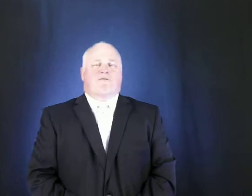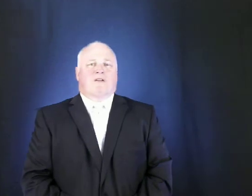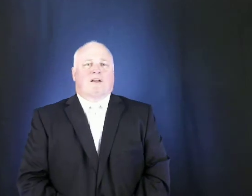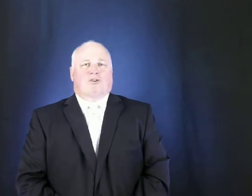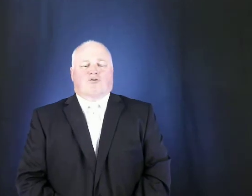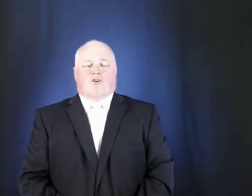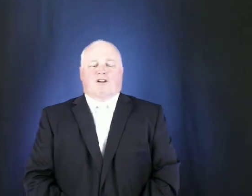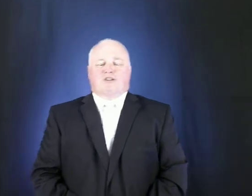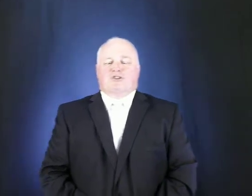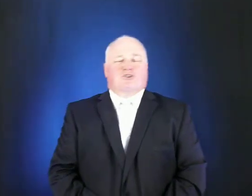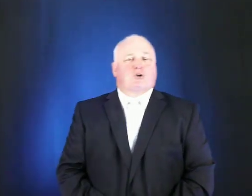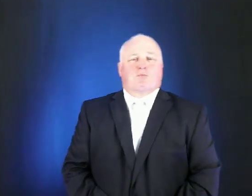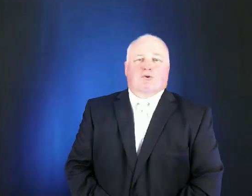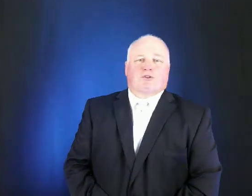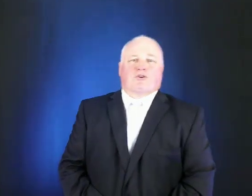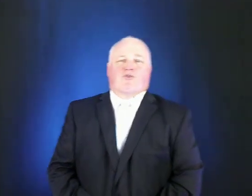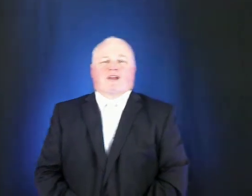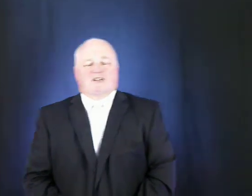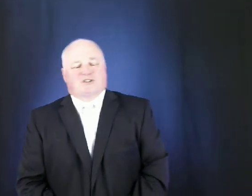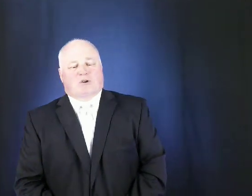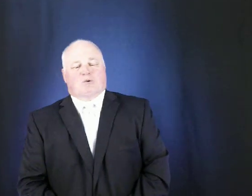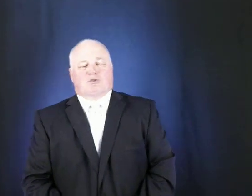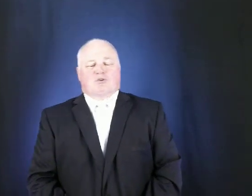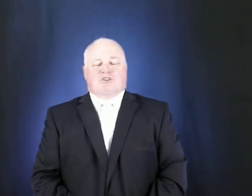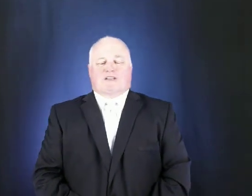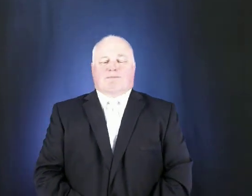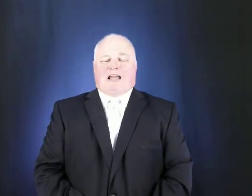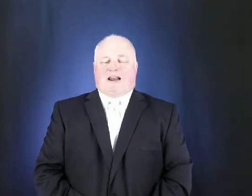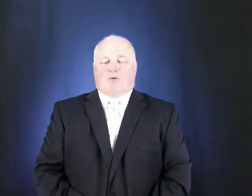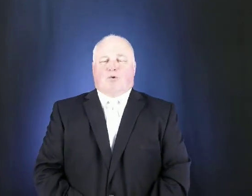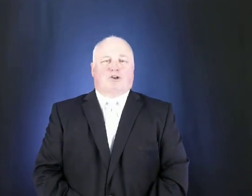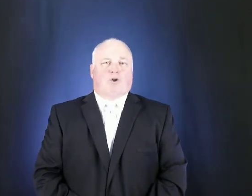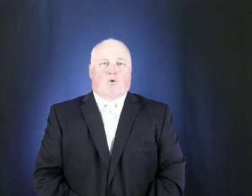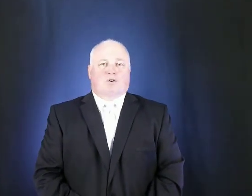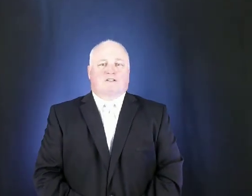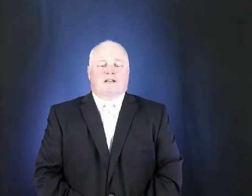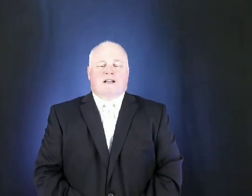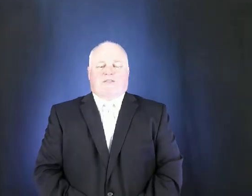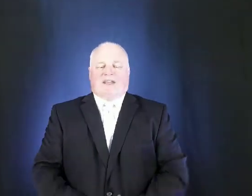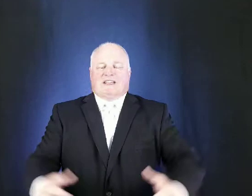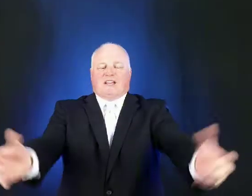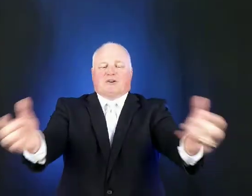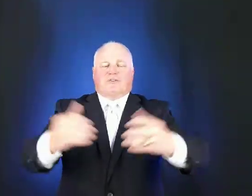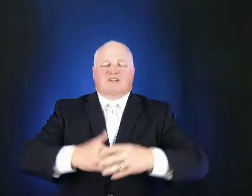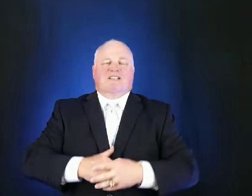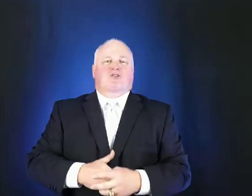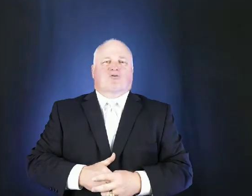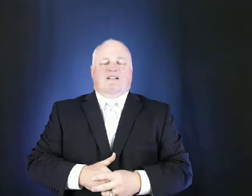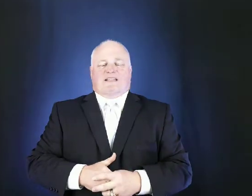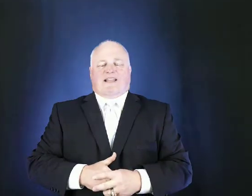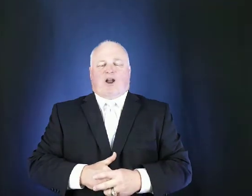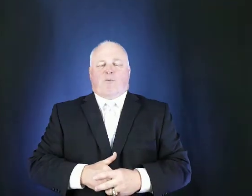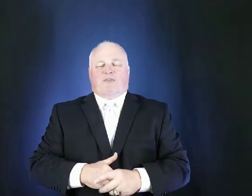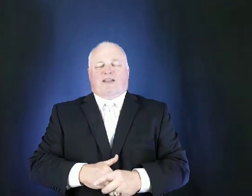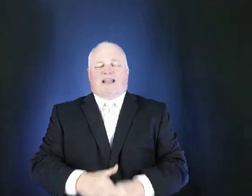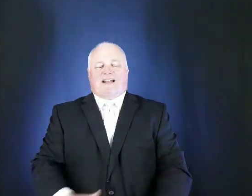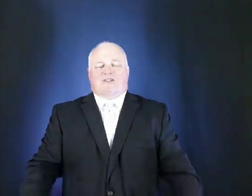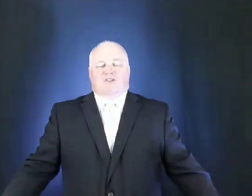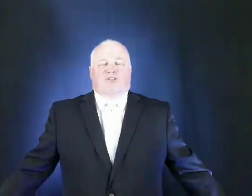drunken stupor the greek soldiers slipped out of the wooden horse they killed the centuries and they opened the gates to the